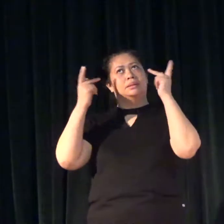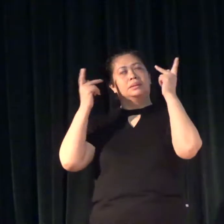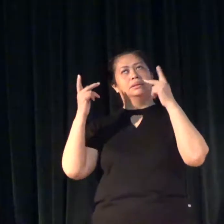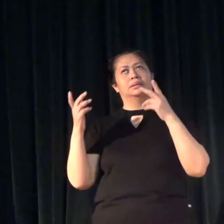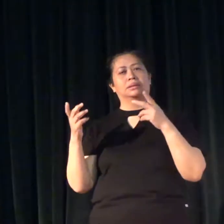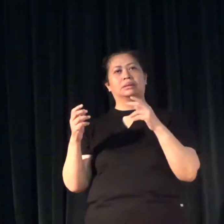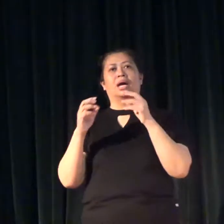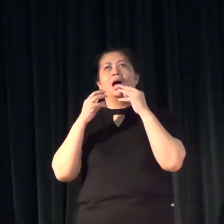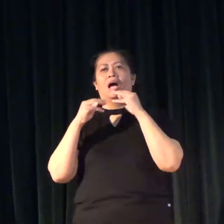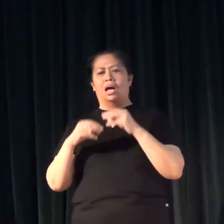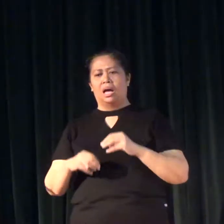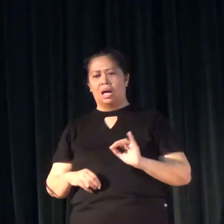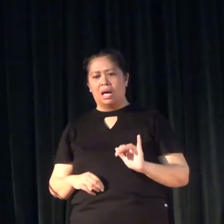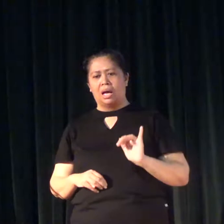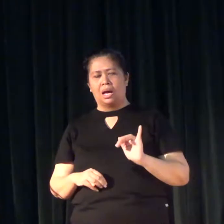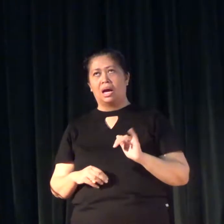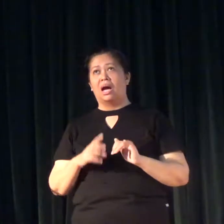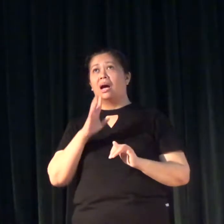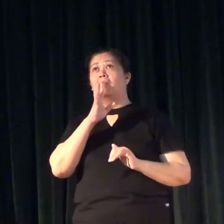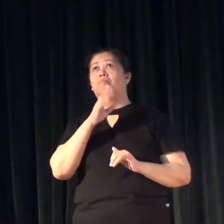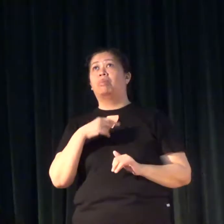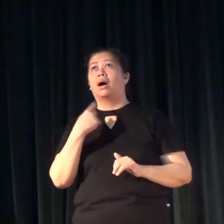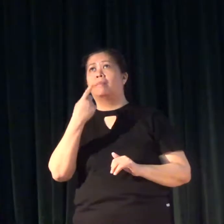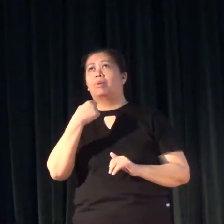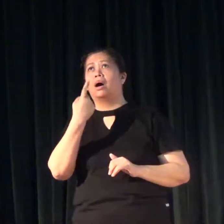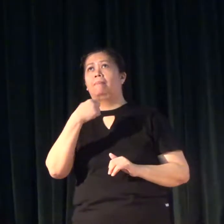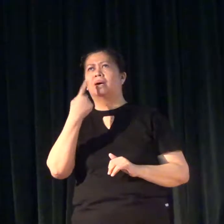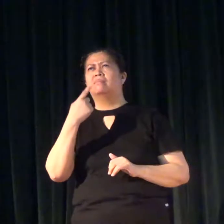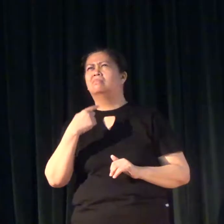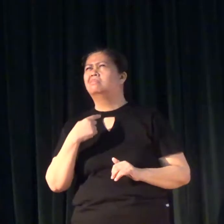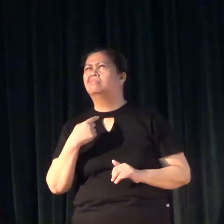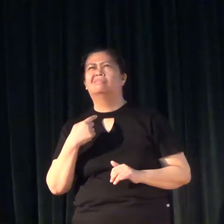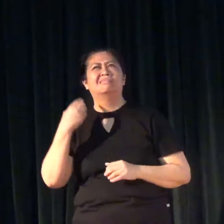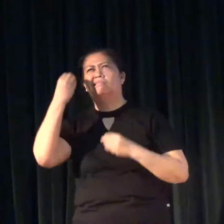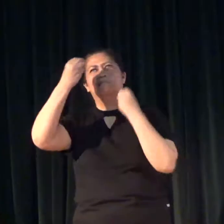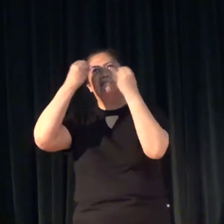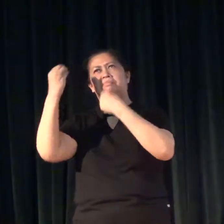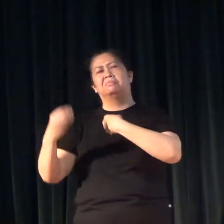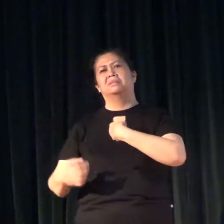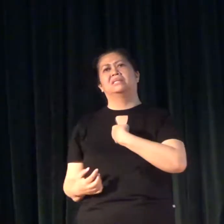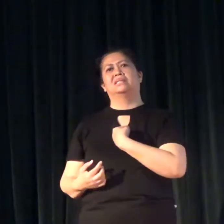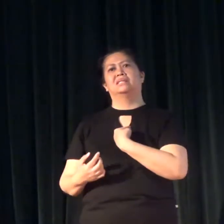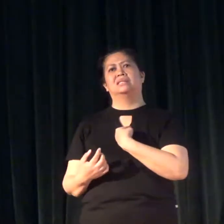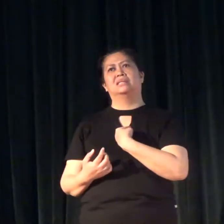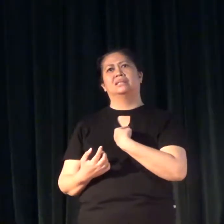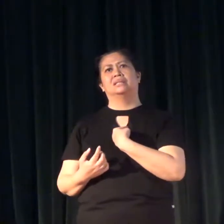The message that's coming out of your mouth when you tell me